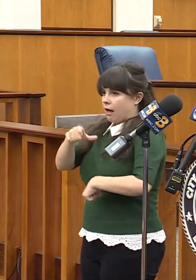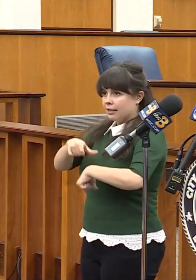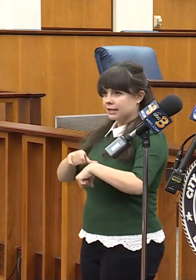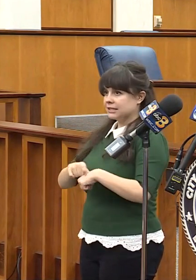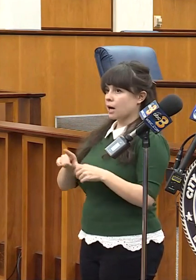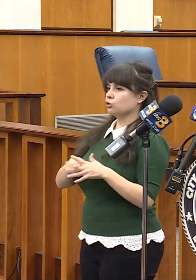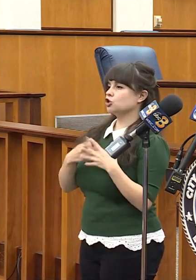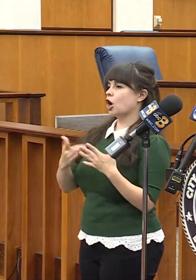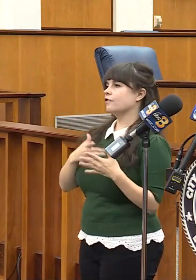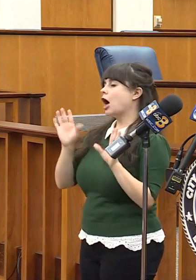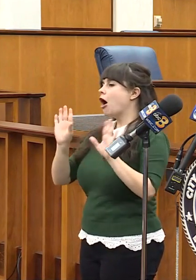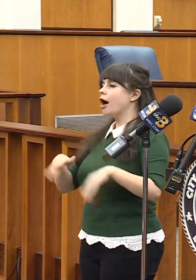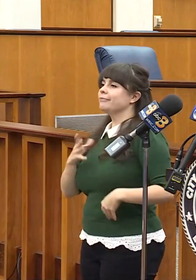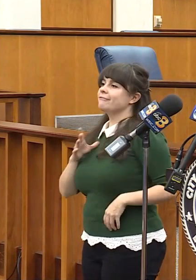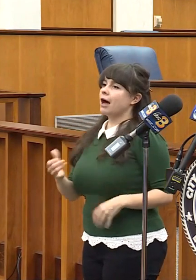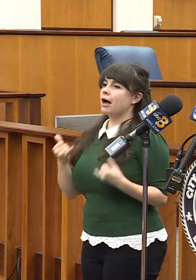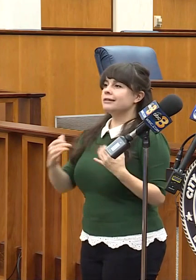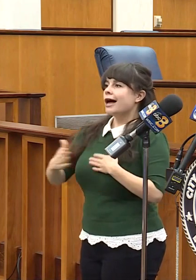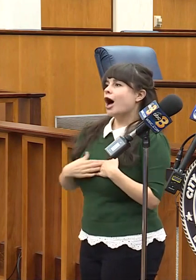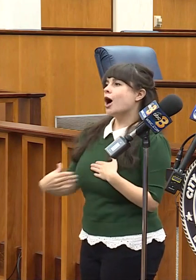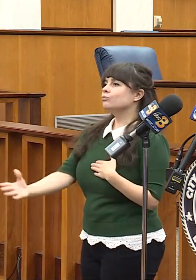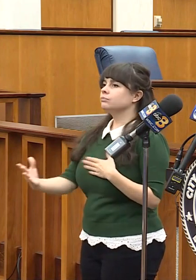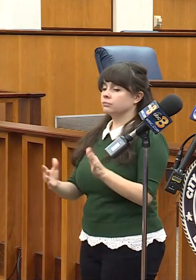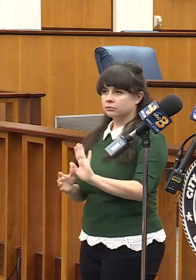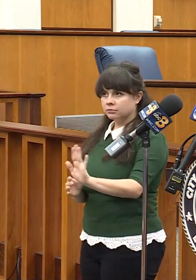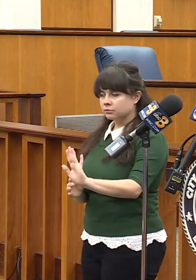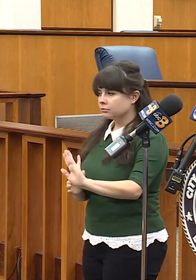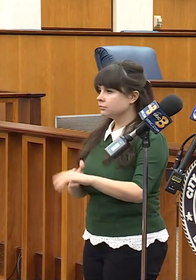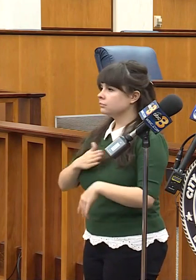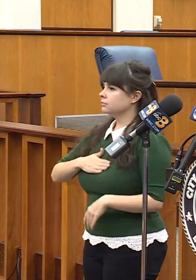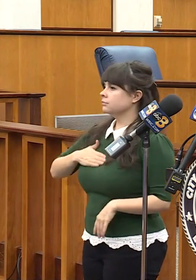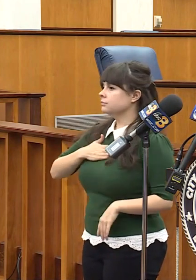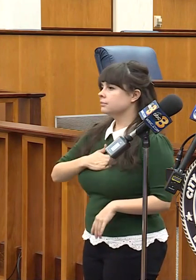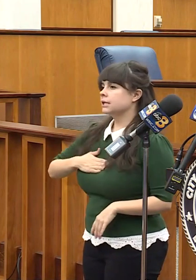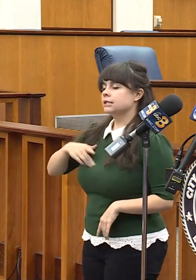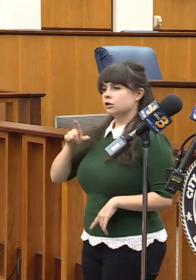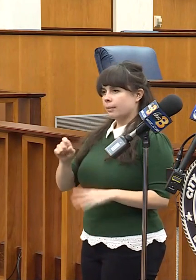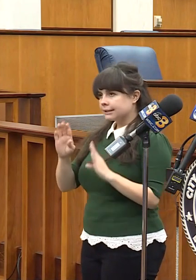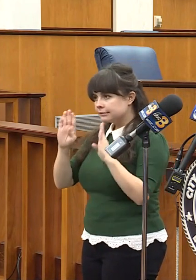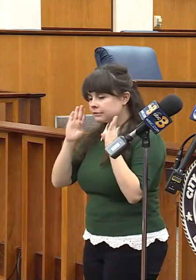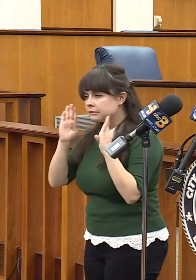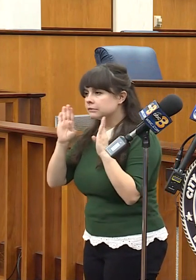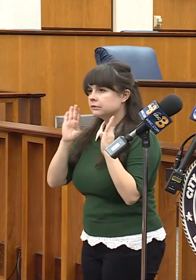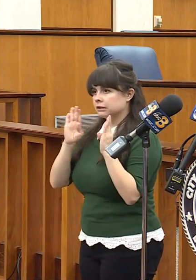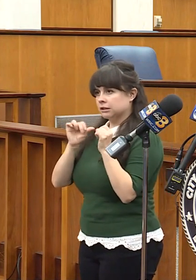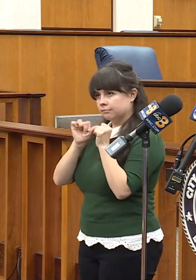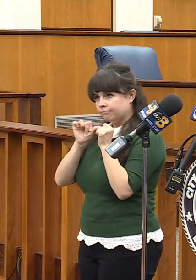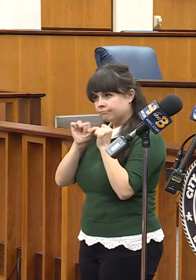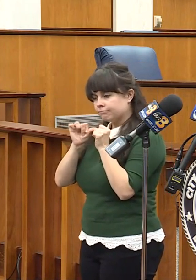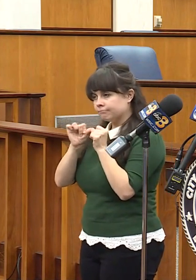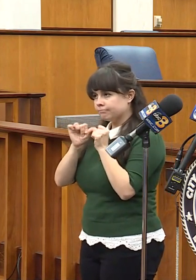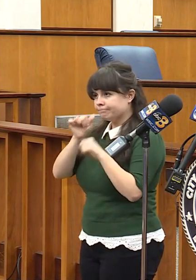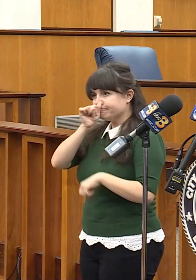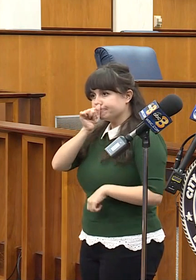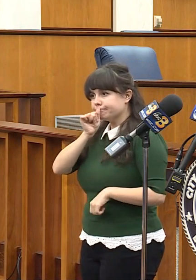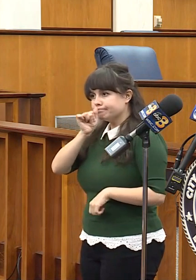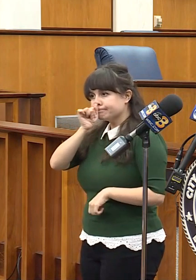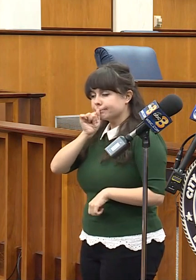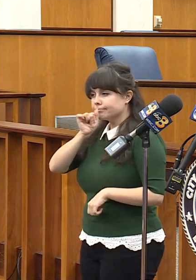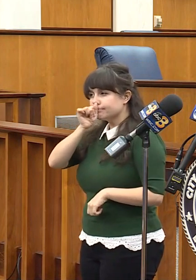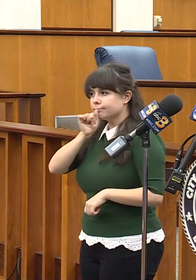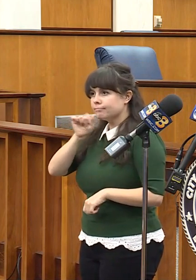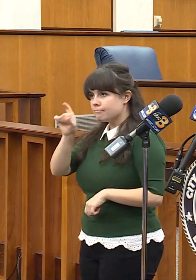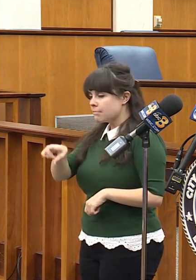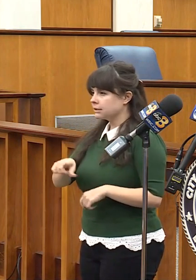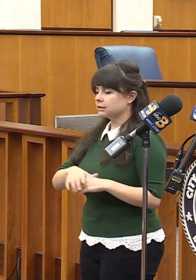allow for COVID-19 to catch a slip and we have to continue to be vigilant, have